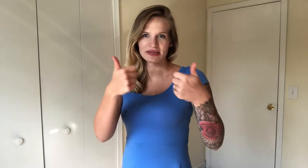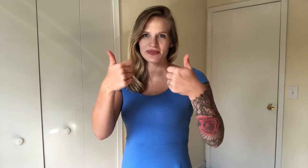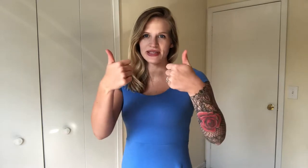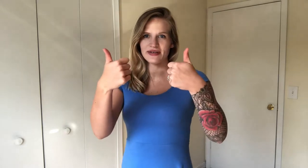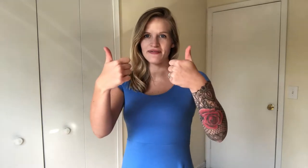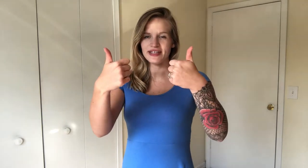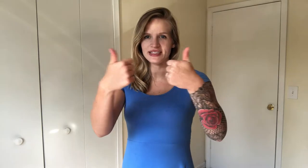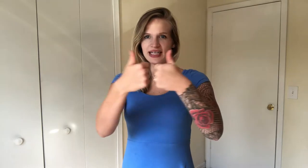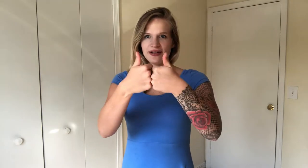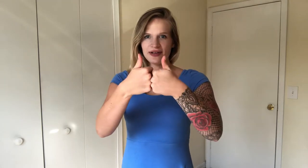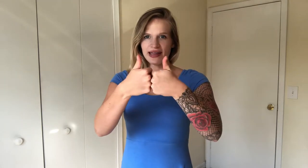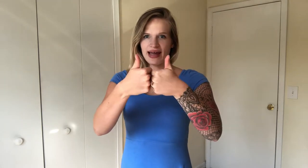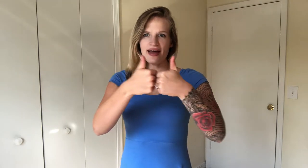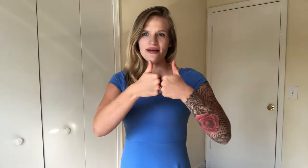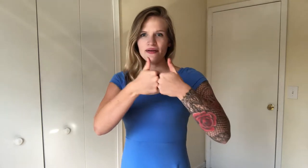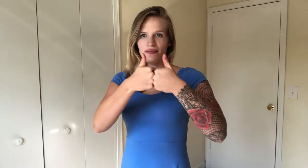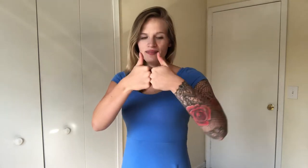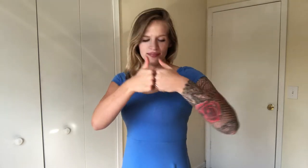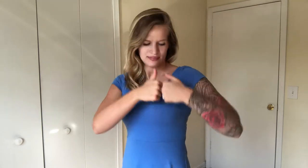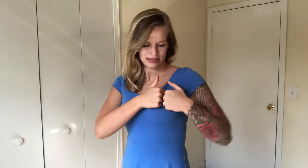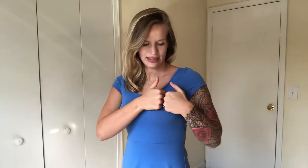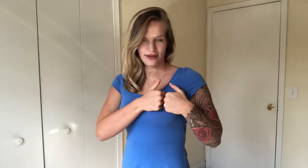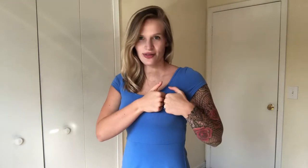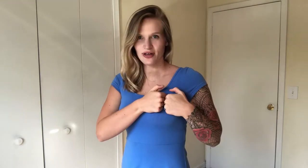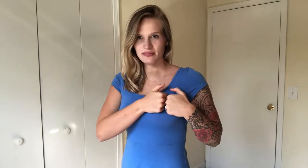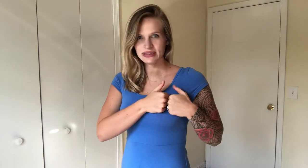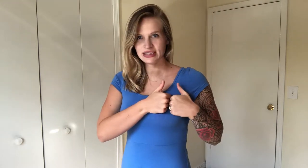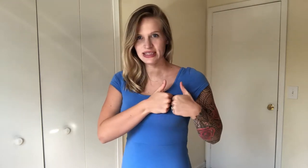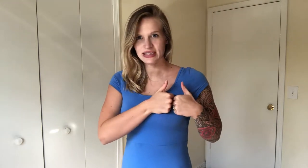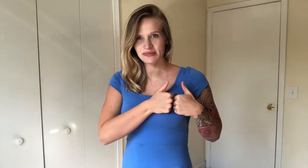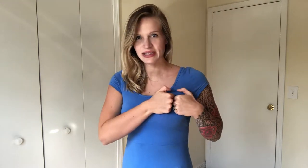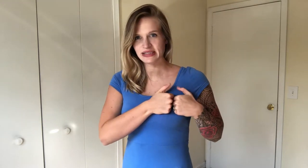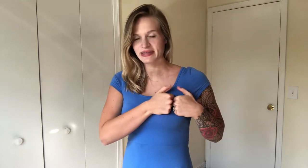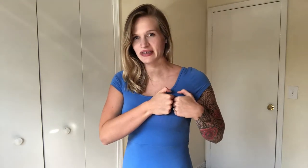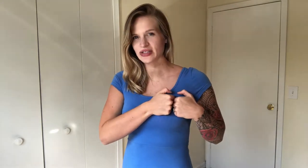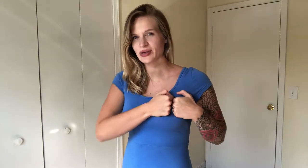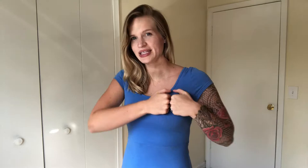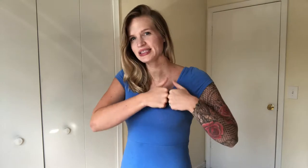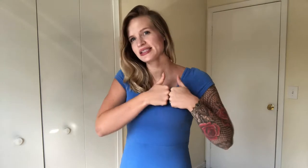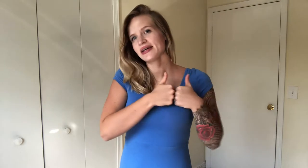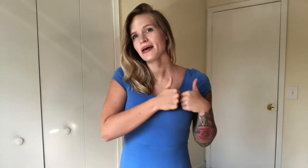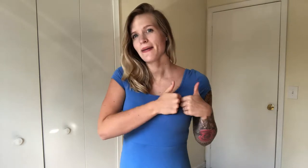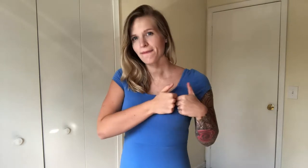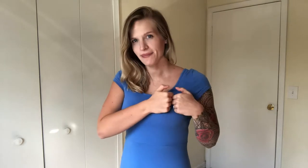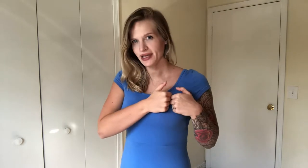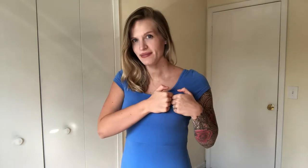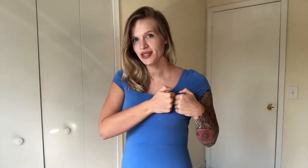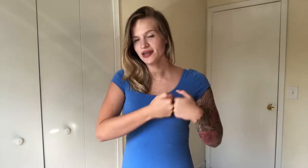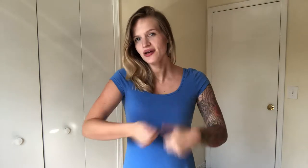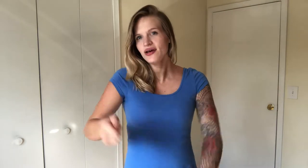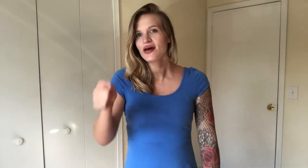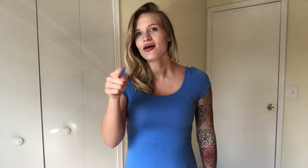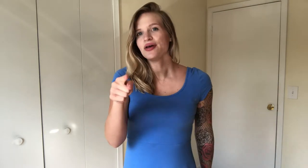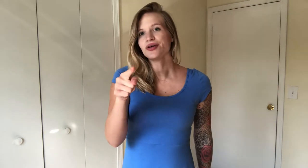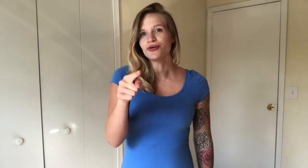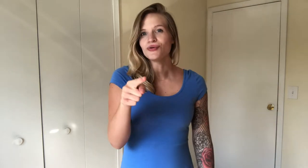just put your fists together like that. And your thumbs and just press them down twice. Baby, you